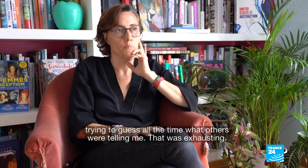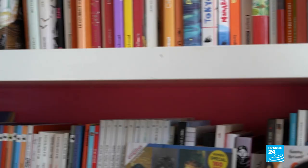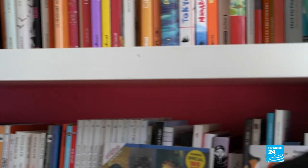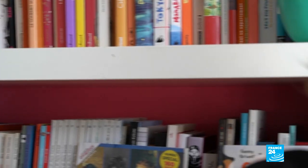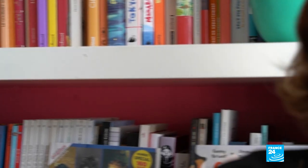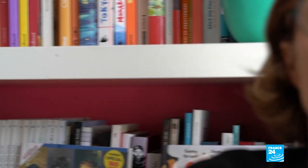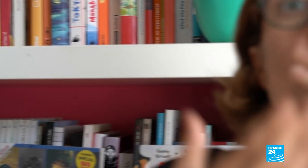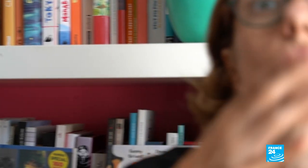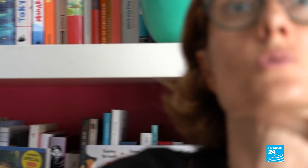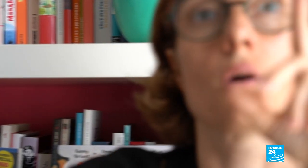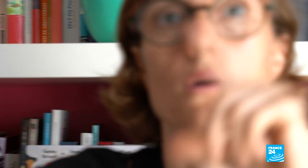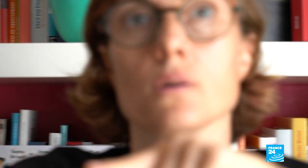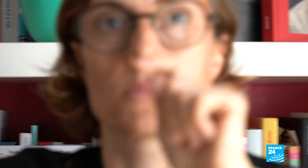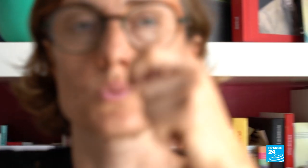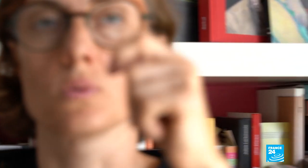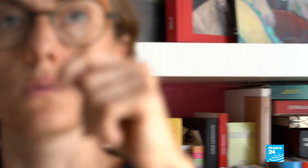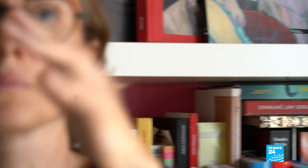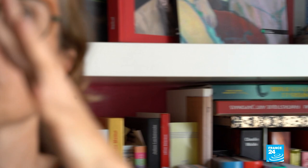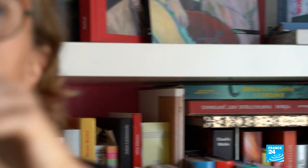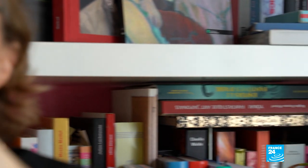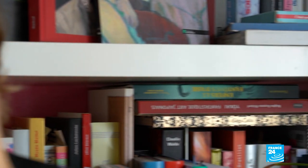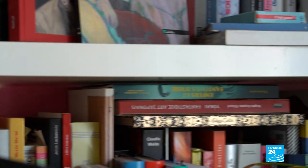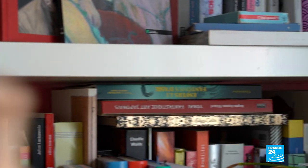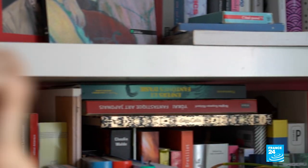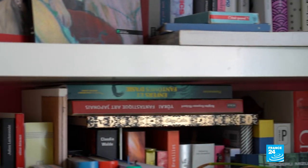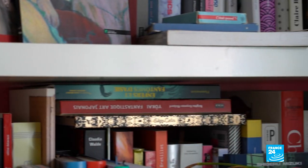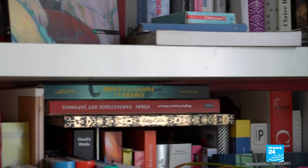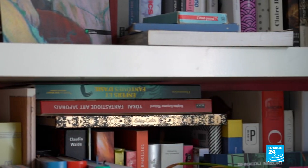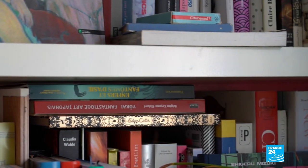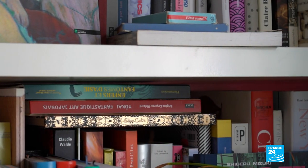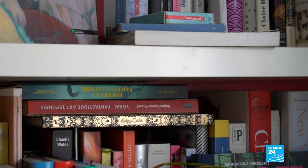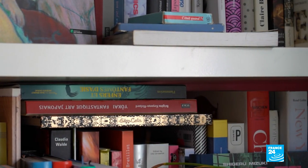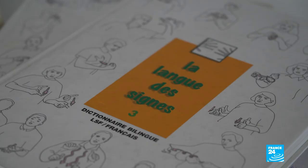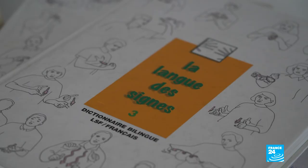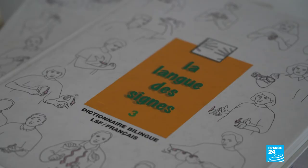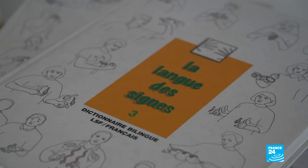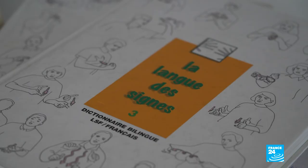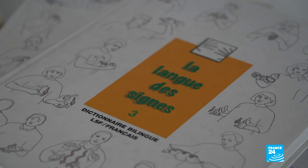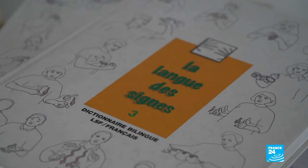It wasn't until 1991 that parents in France were allowed to choose bilingual schooling for their children.